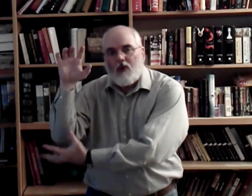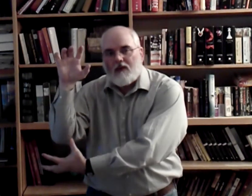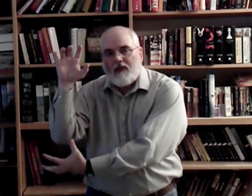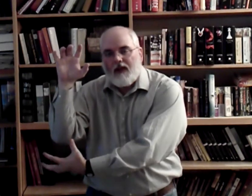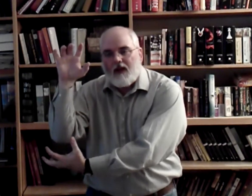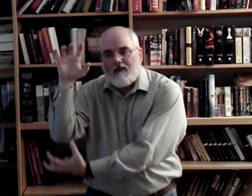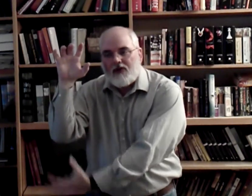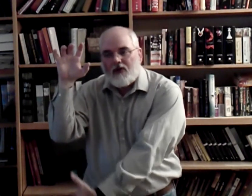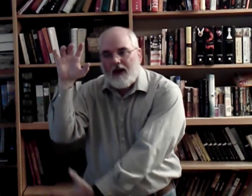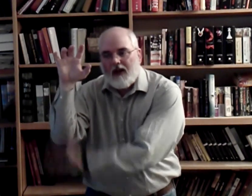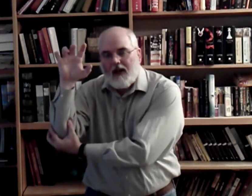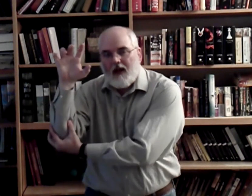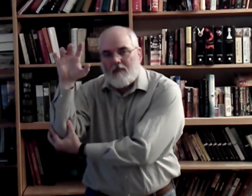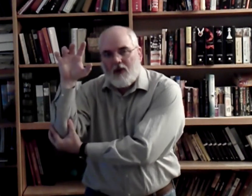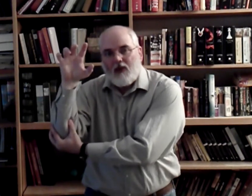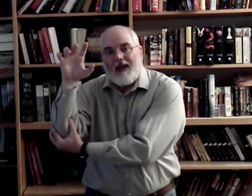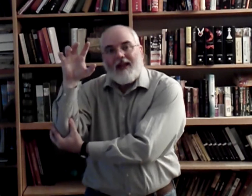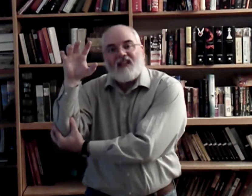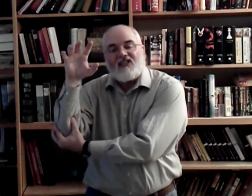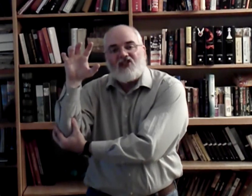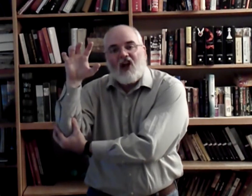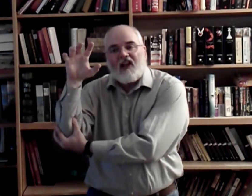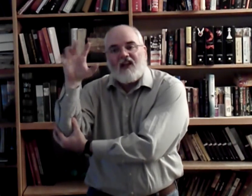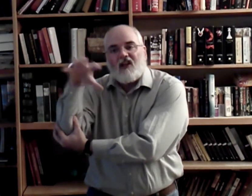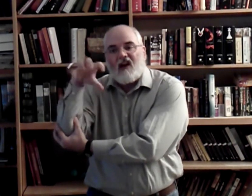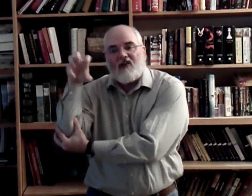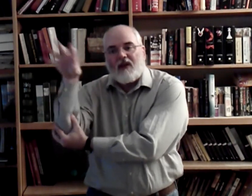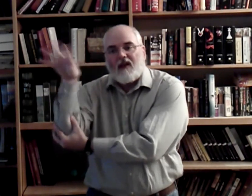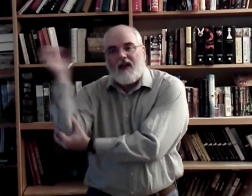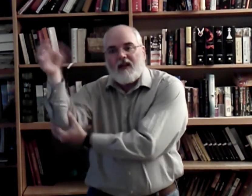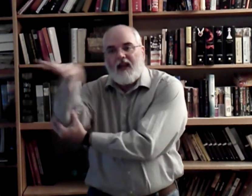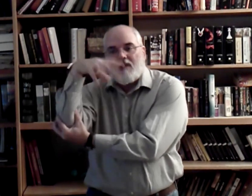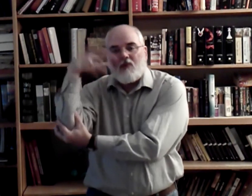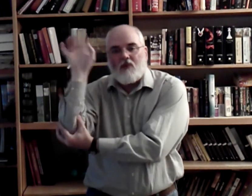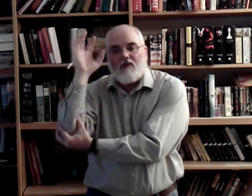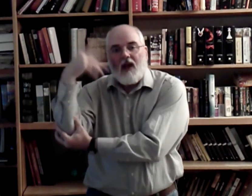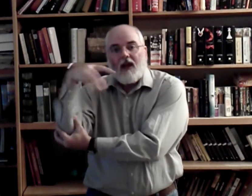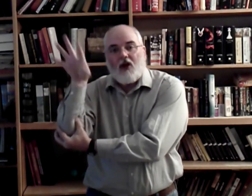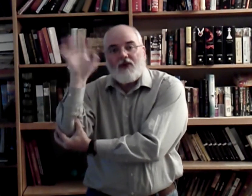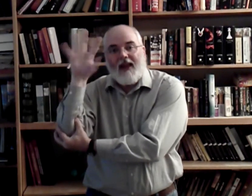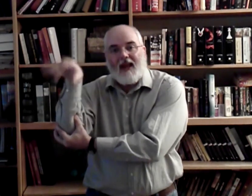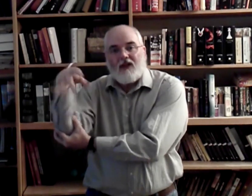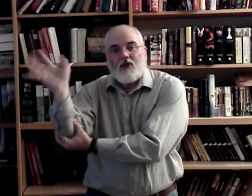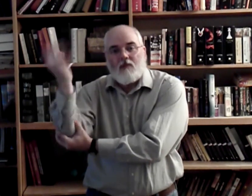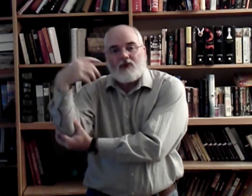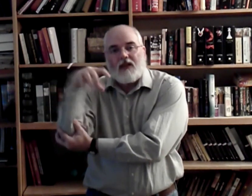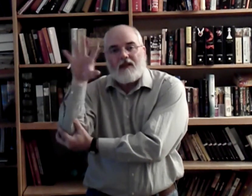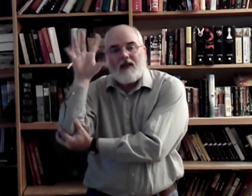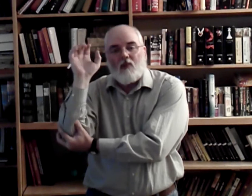want to think of is your elbow is stuck in concrete. It can't move. Your hand can do most anything it